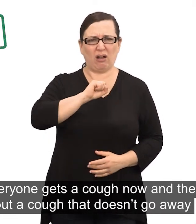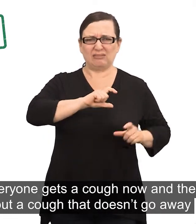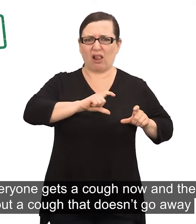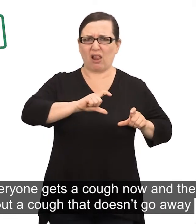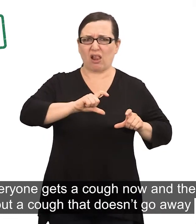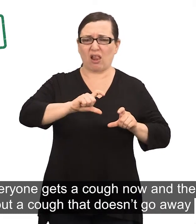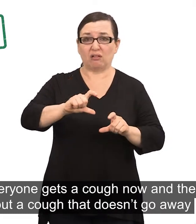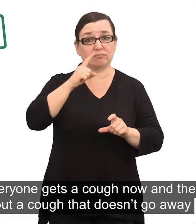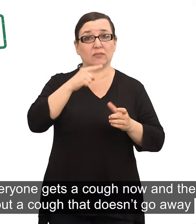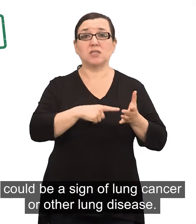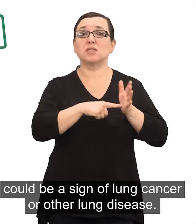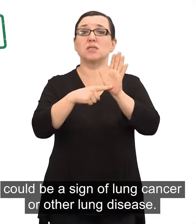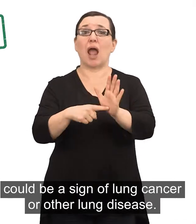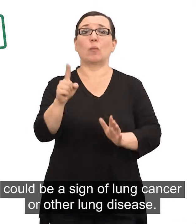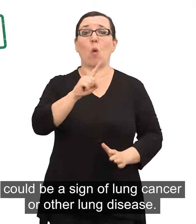sign of lung cancer or other lung disease.